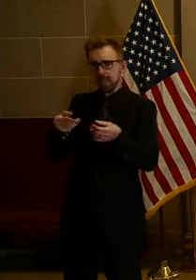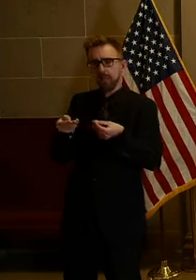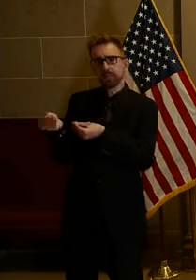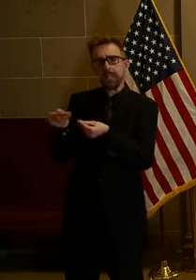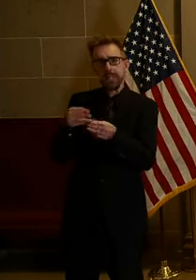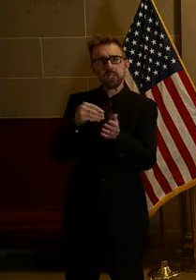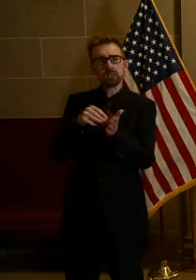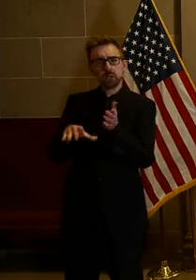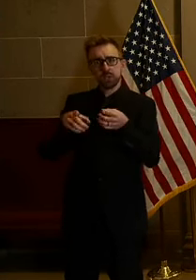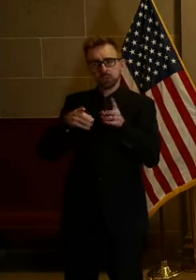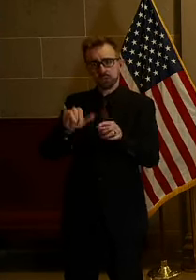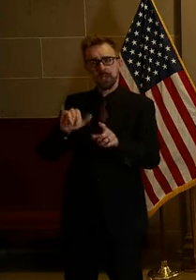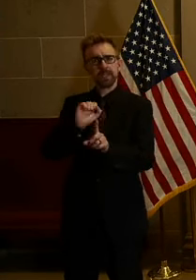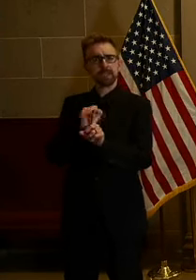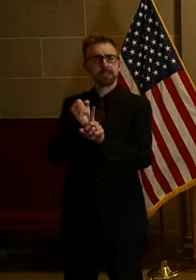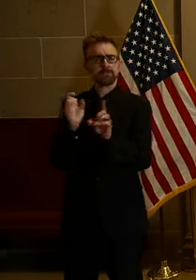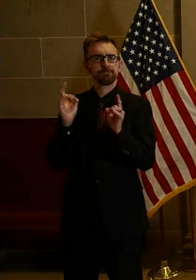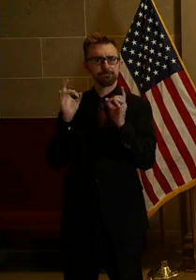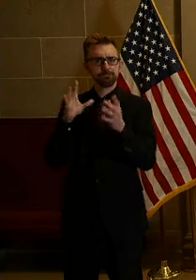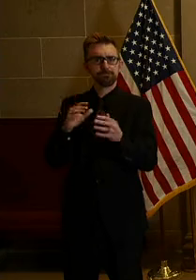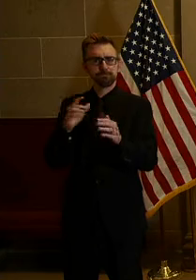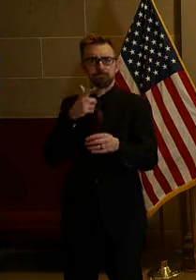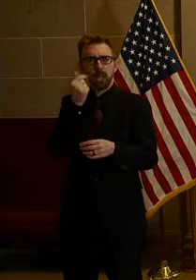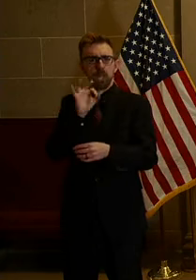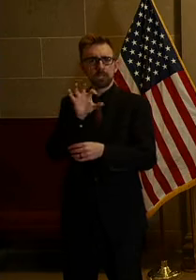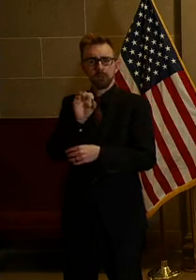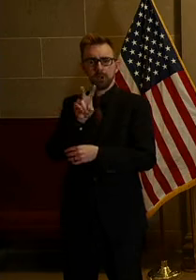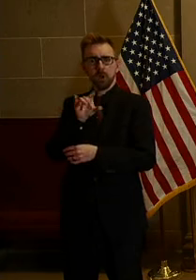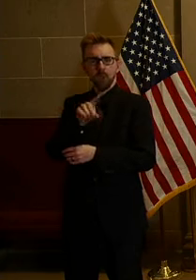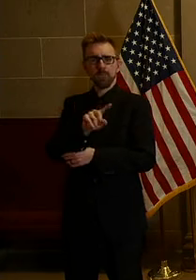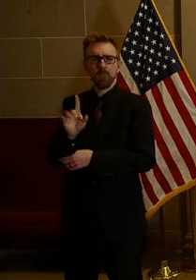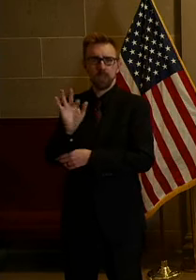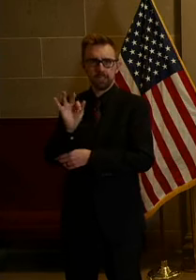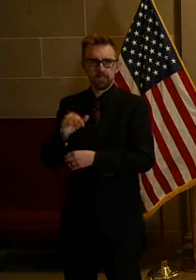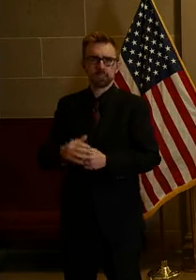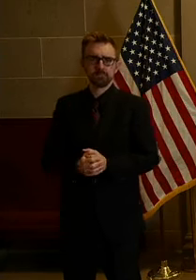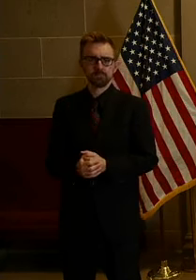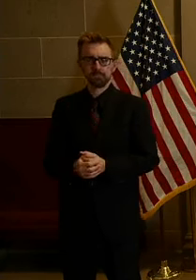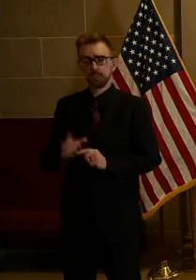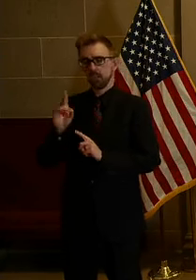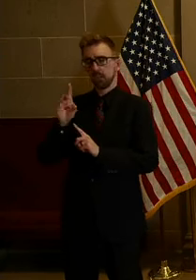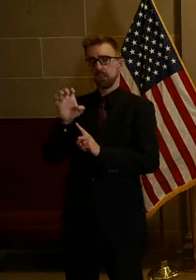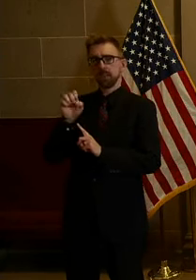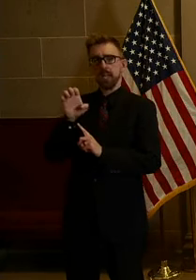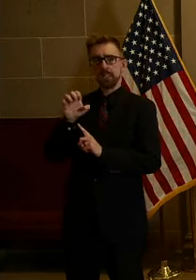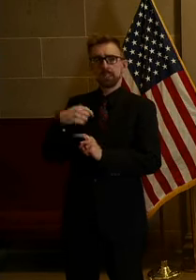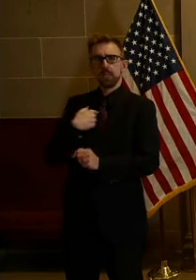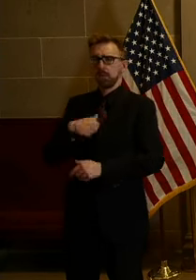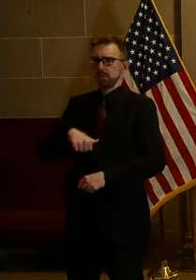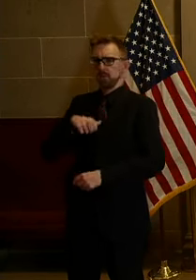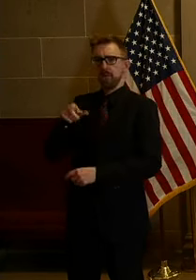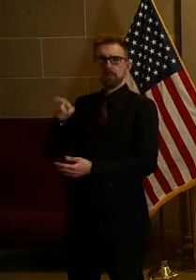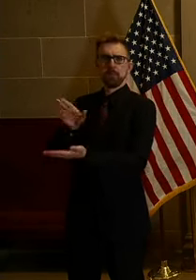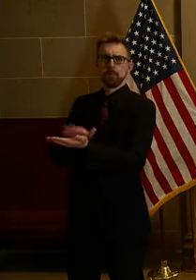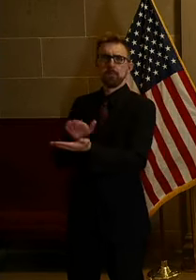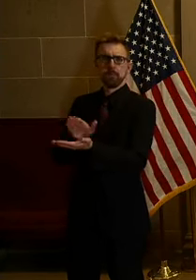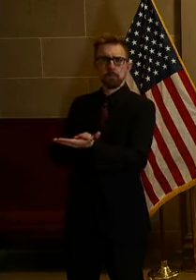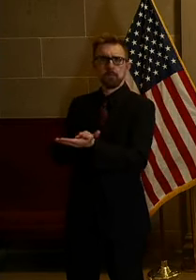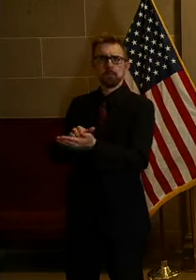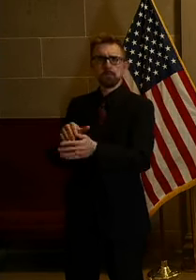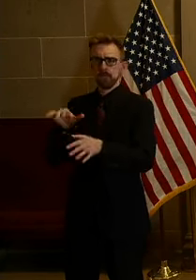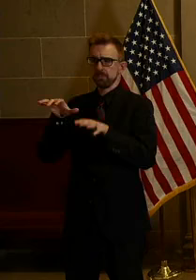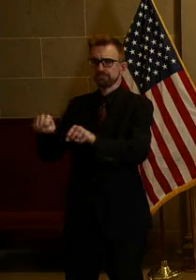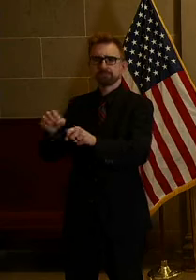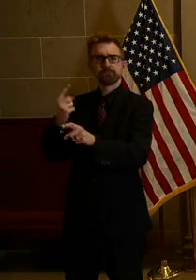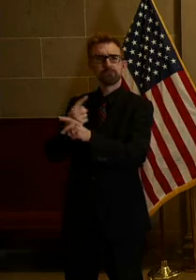students during COVID-19 closures. We are proud of DESE for working quickly to secure the necessary